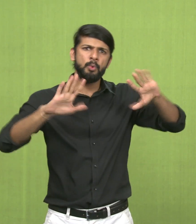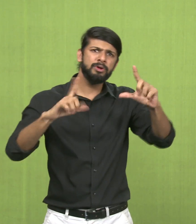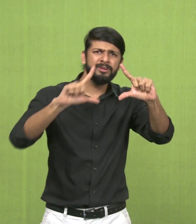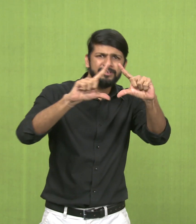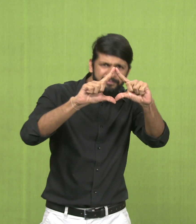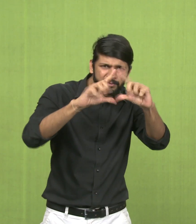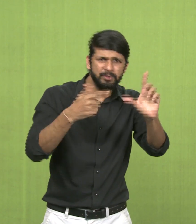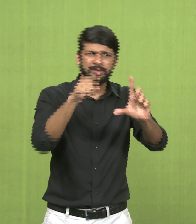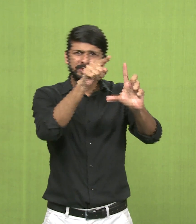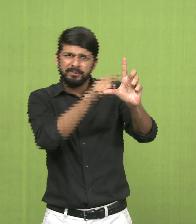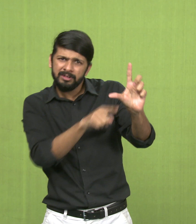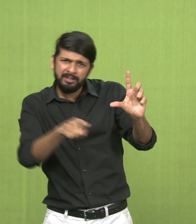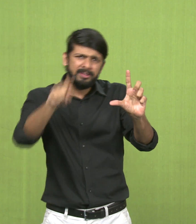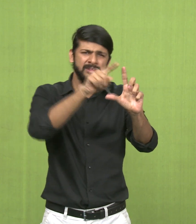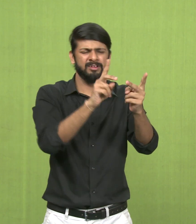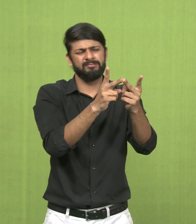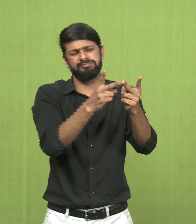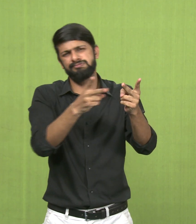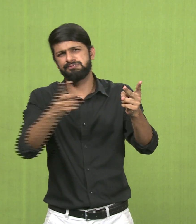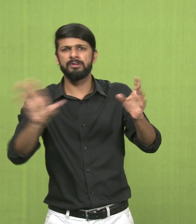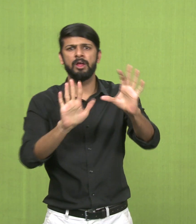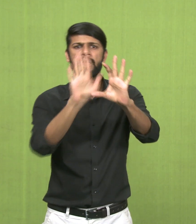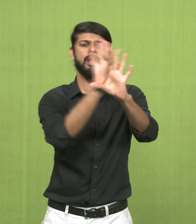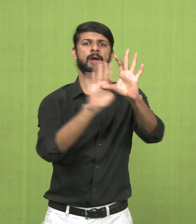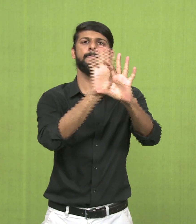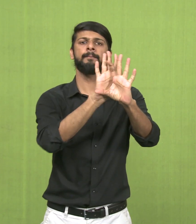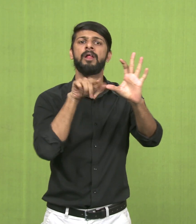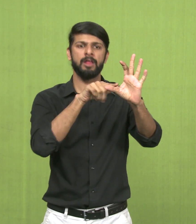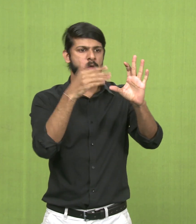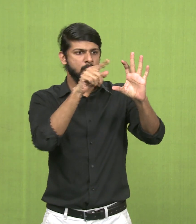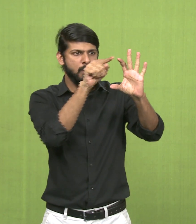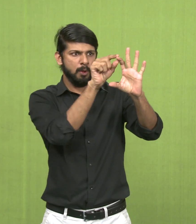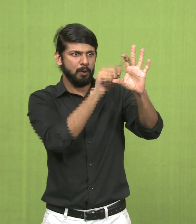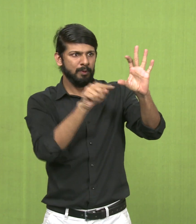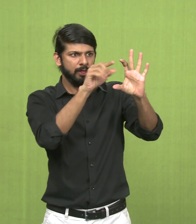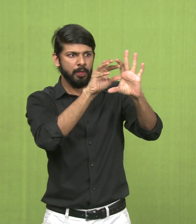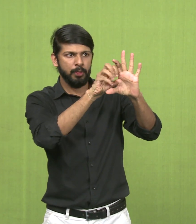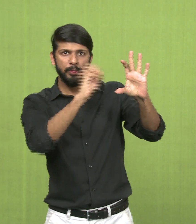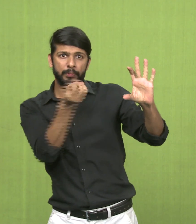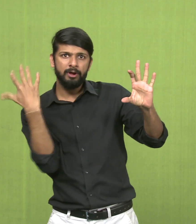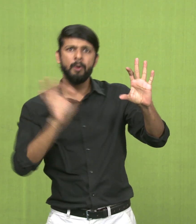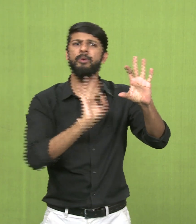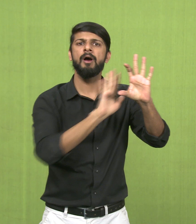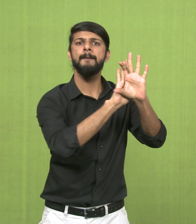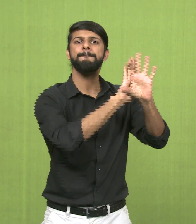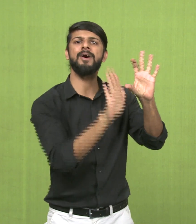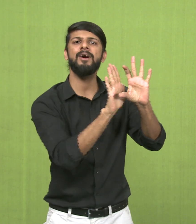Shape is a closed line and within that line,